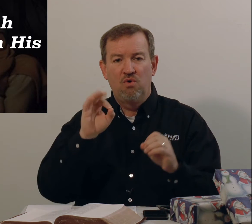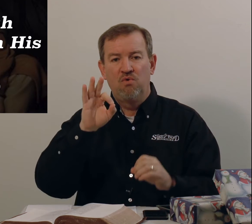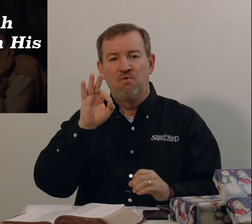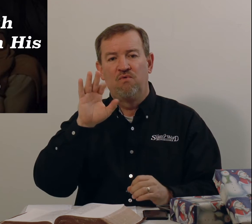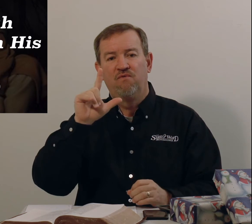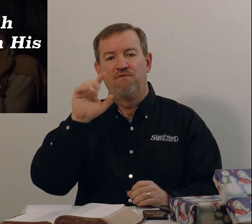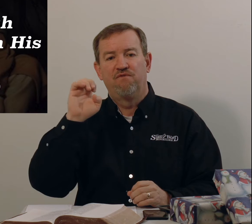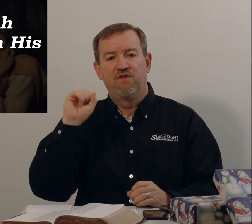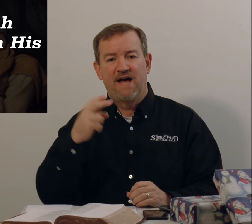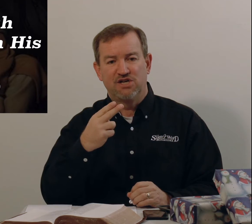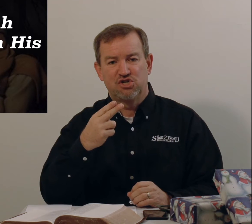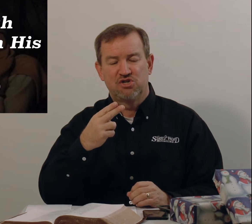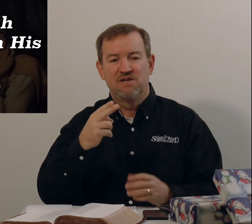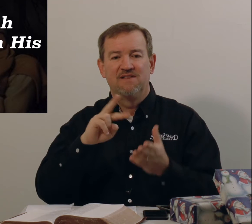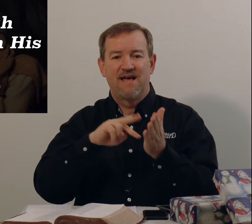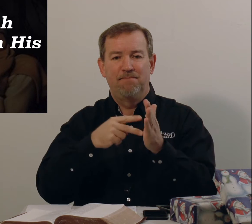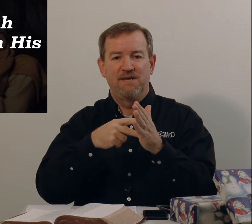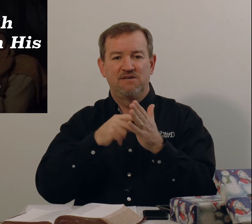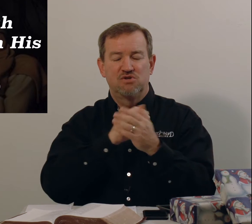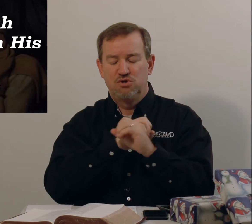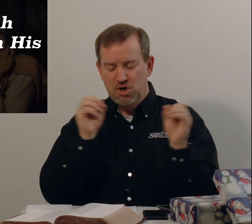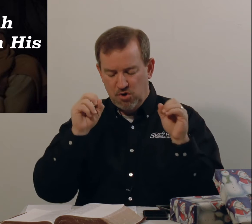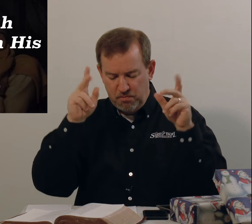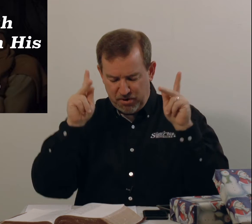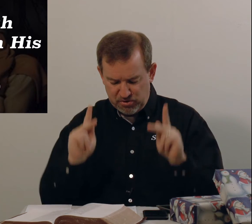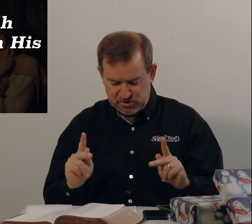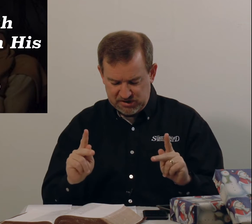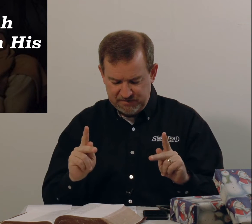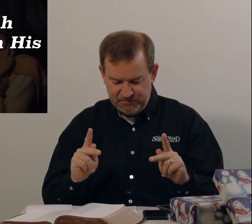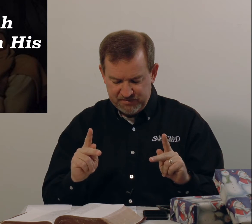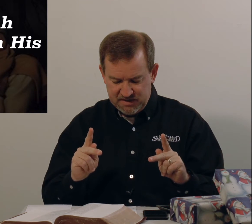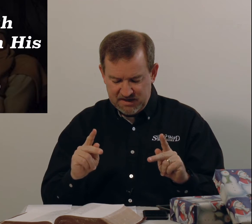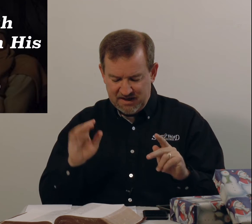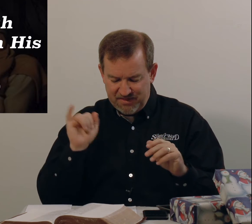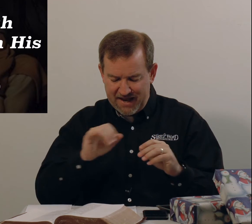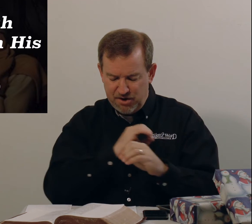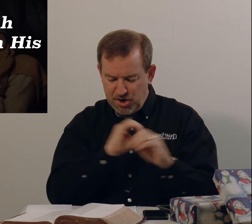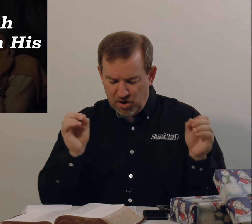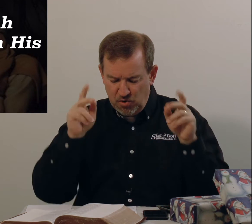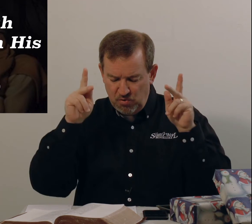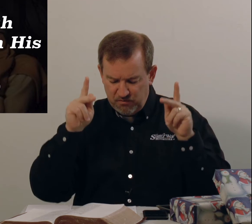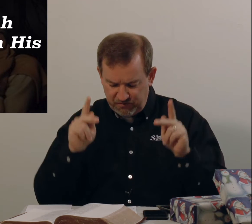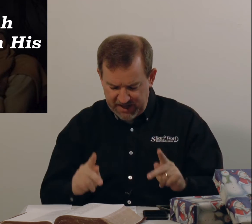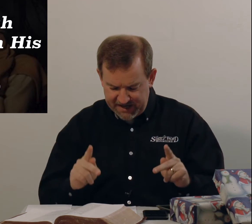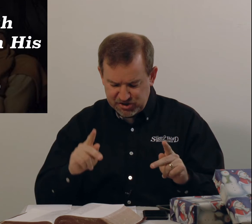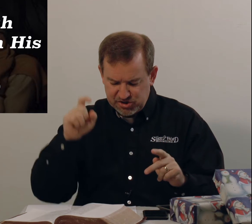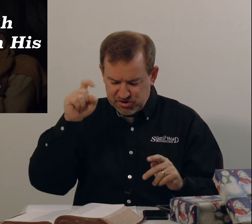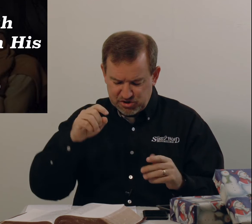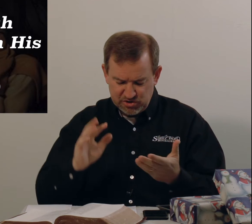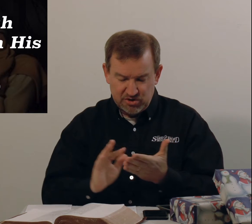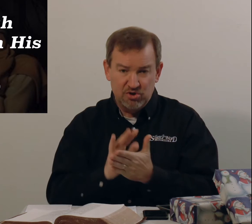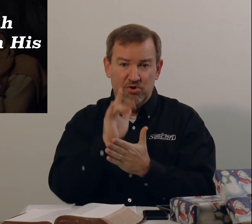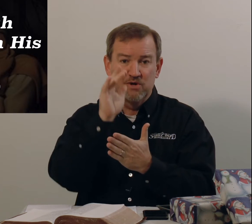flesh, that means no person, that no flesh should glory